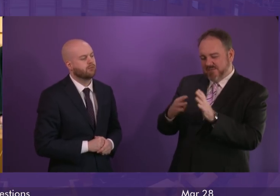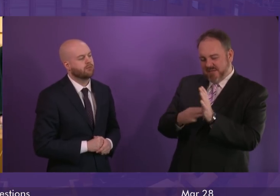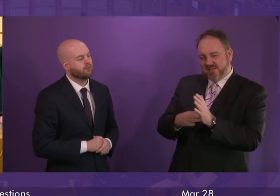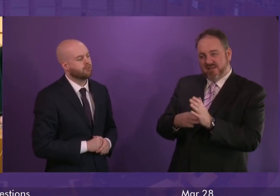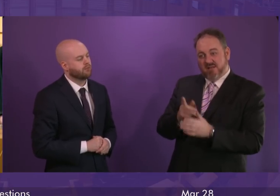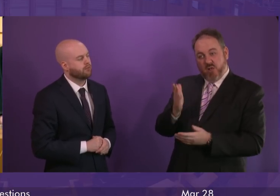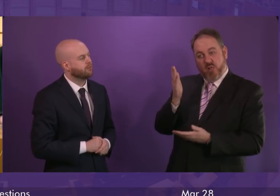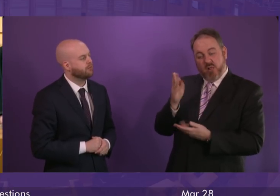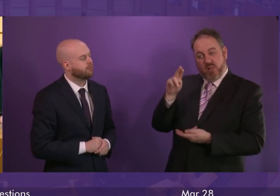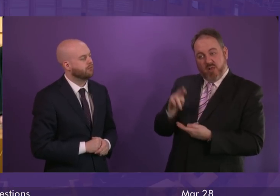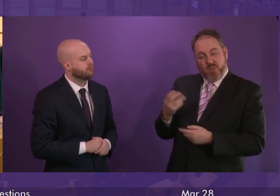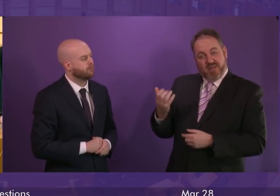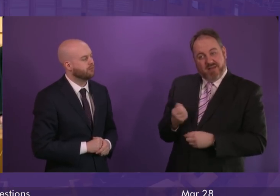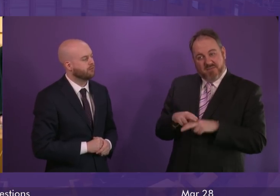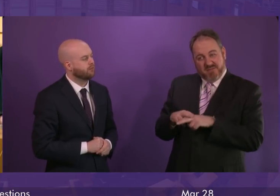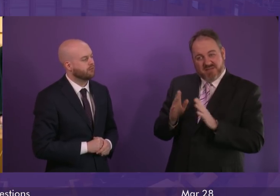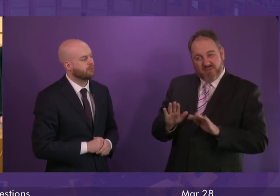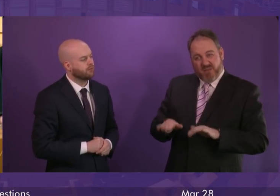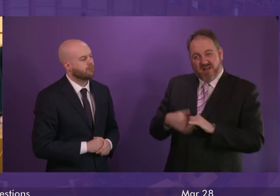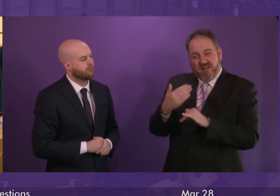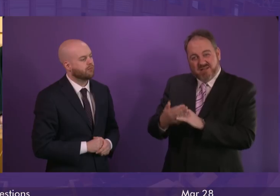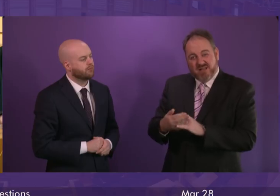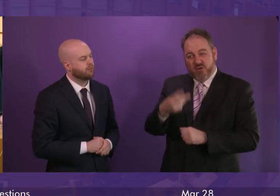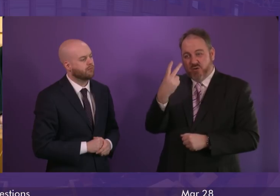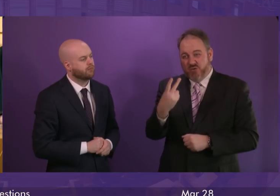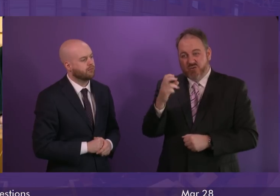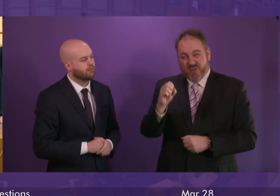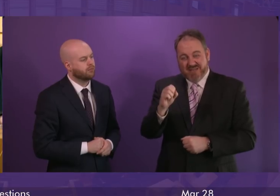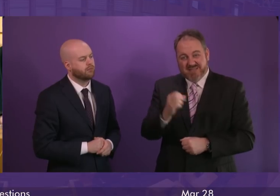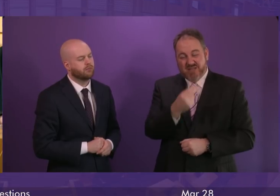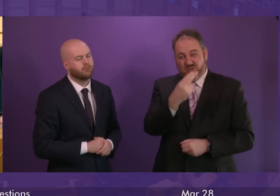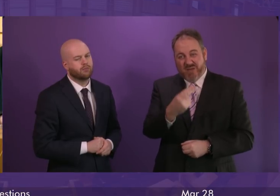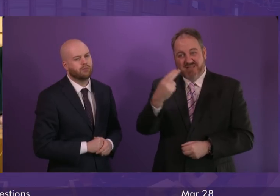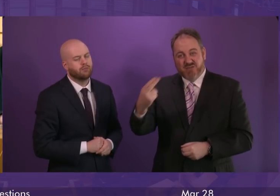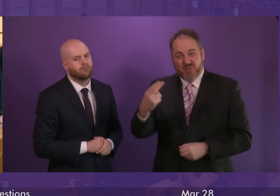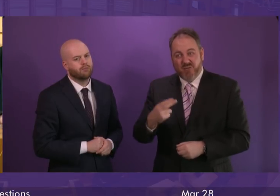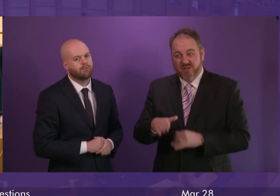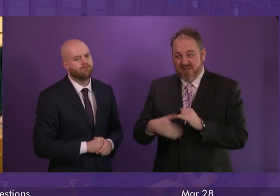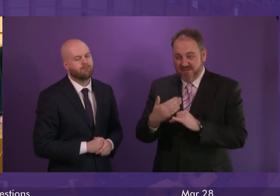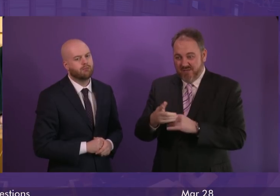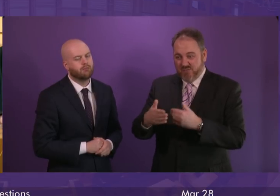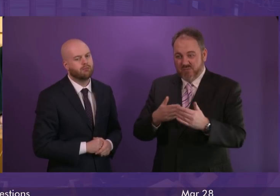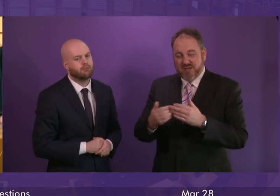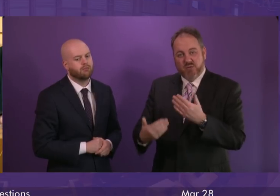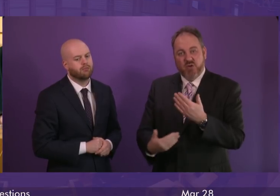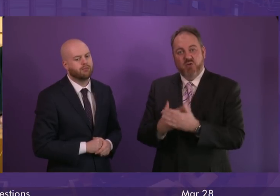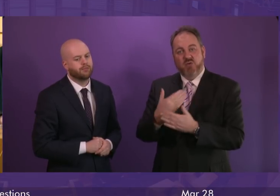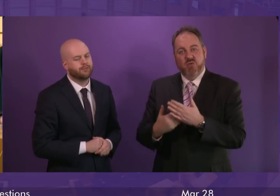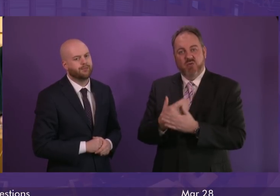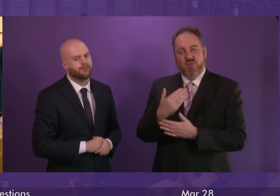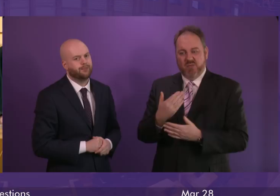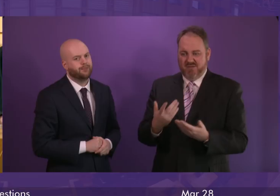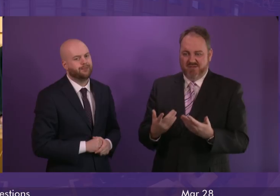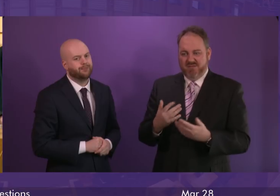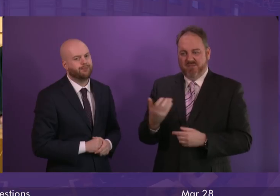families in Scotland will have to wait until 2022 before the Scottish Government introduces a desperately